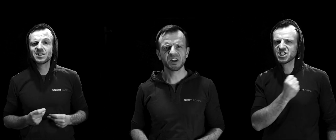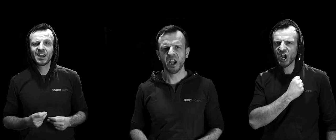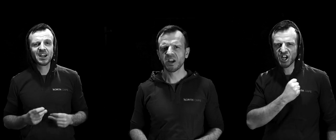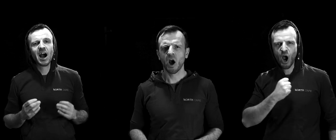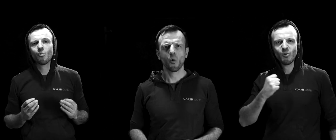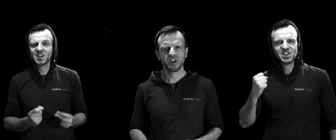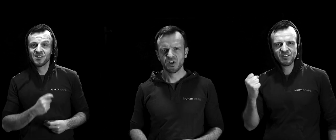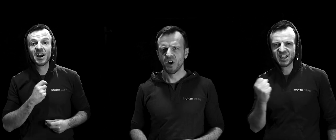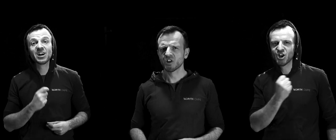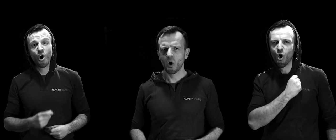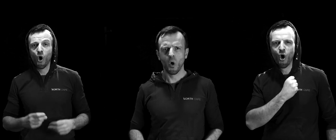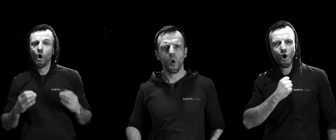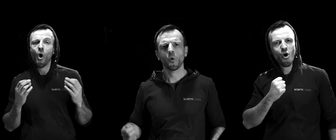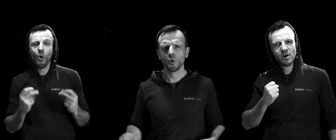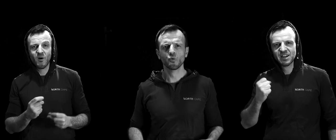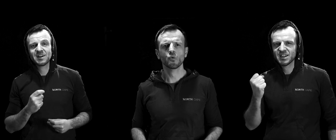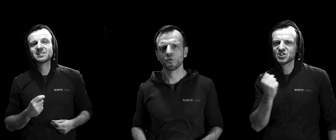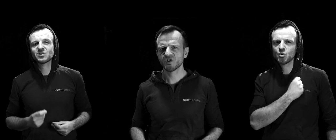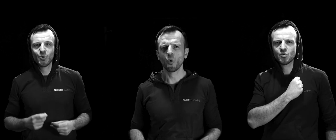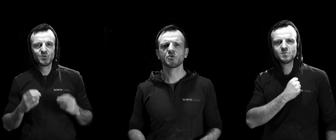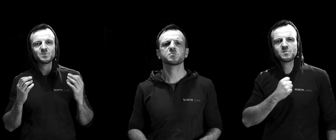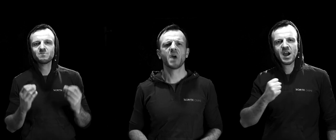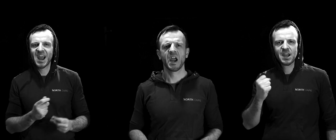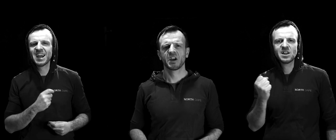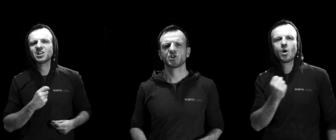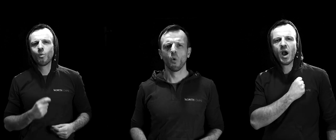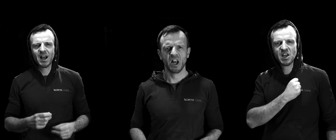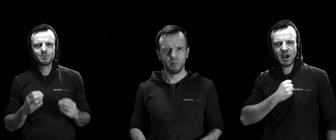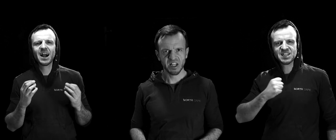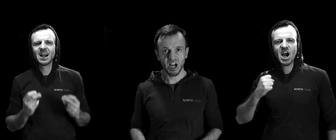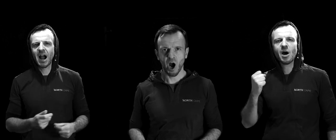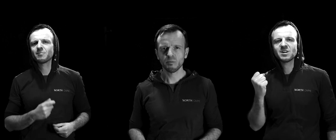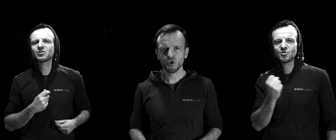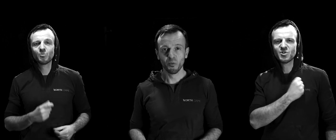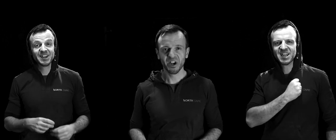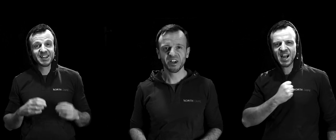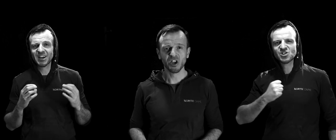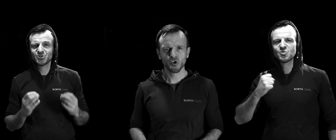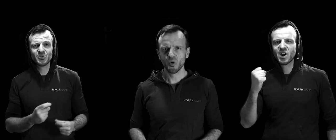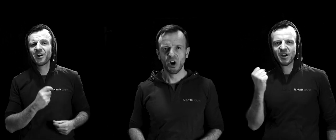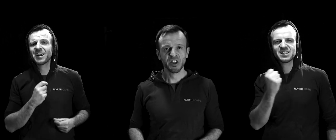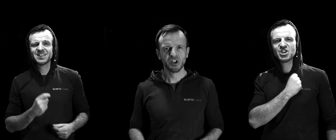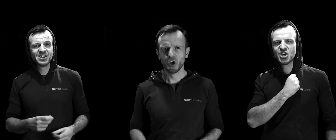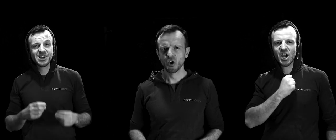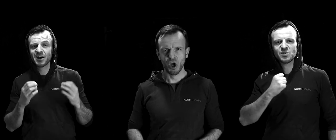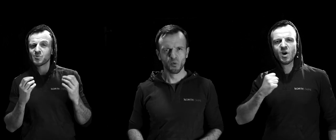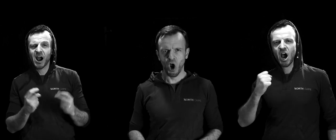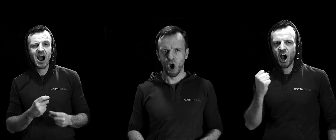we'll take our leave and go. Soon may the weatherman come, to bring us sugar and tea and rum.